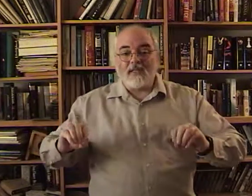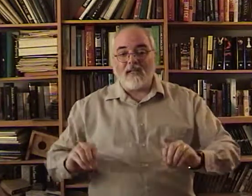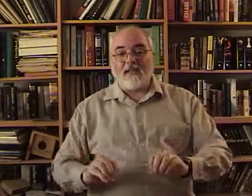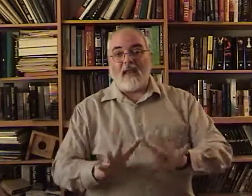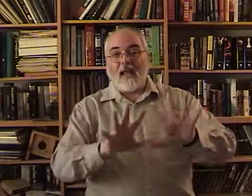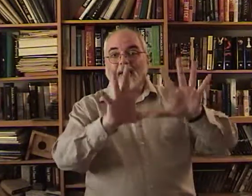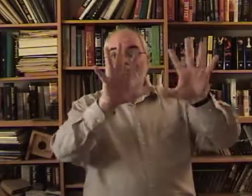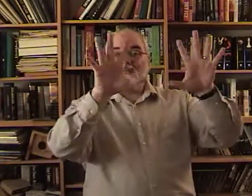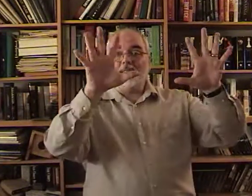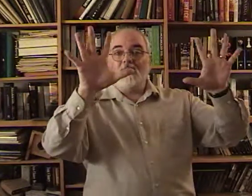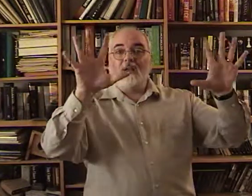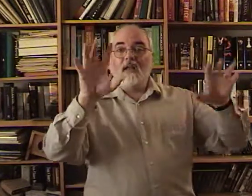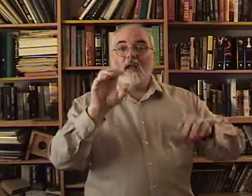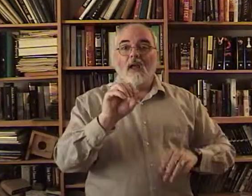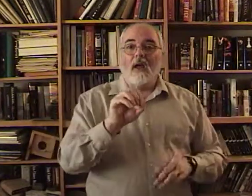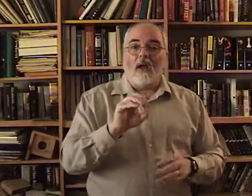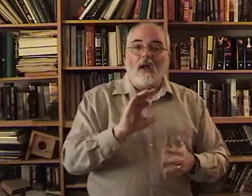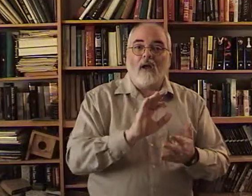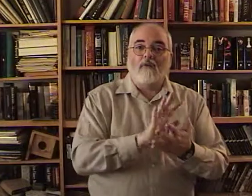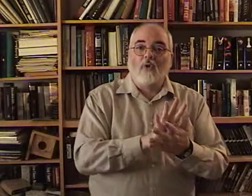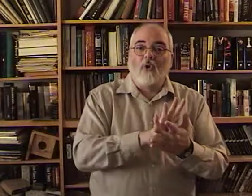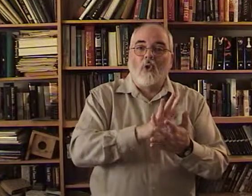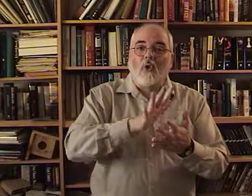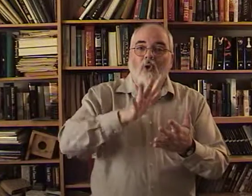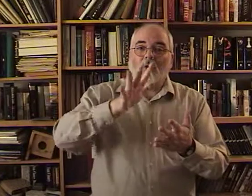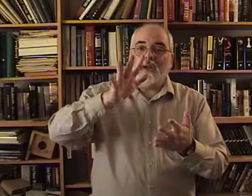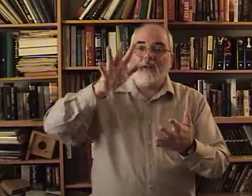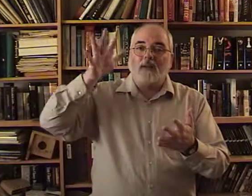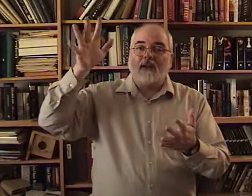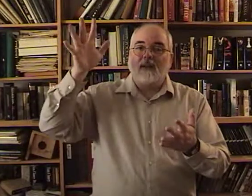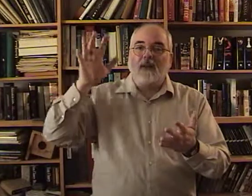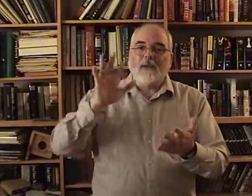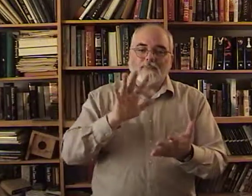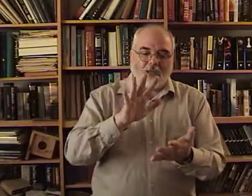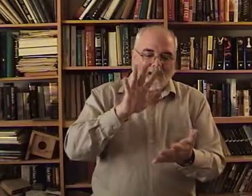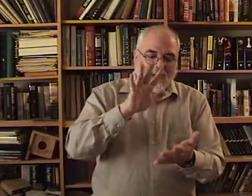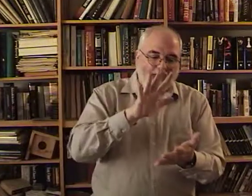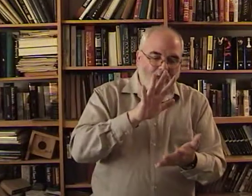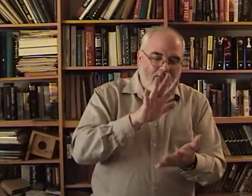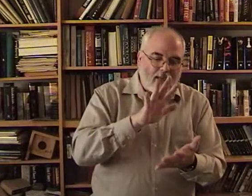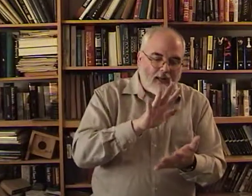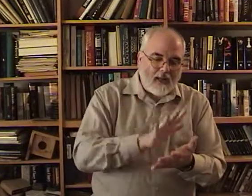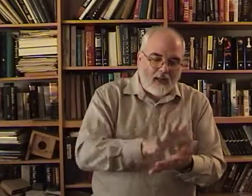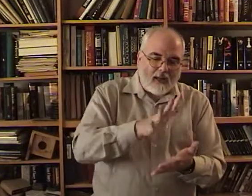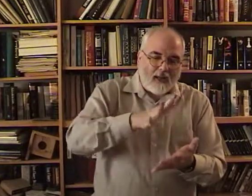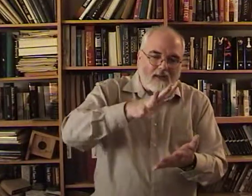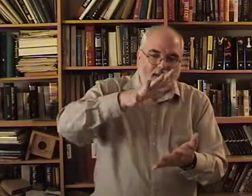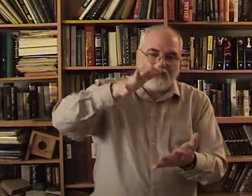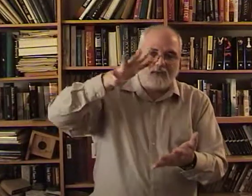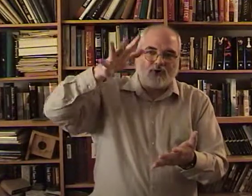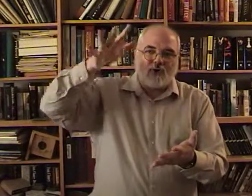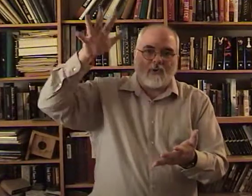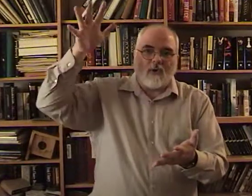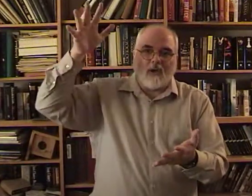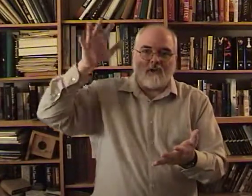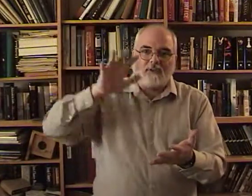see the lights. Of glory. And it's kind like. Hit. And then. Shimmer off.